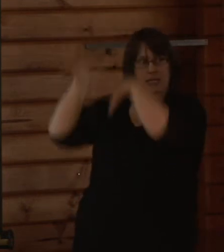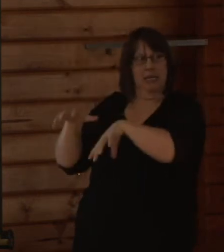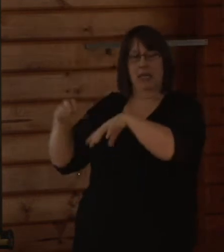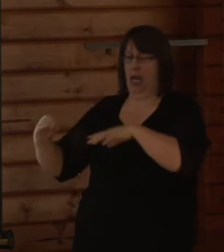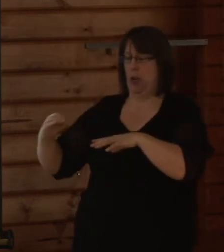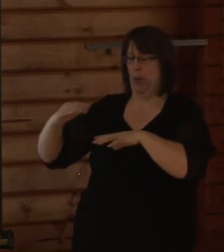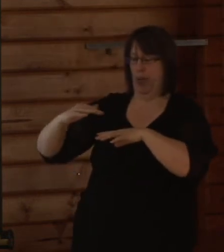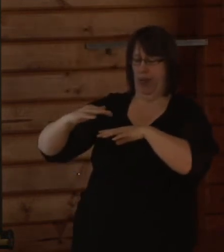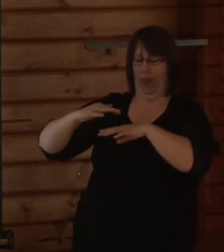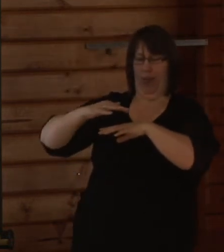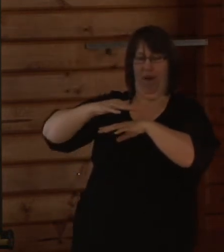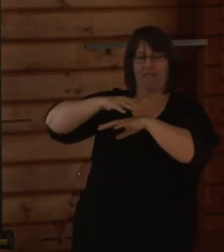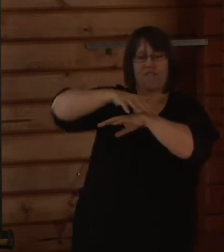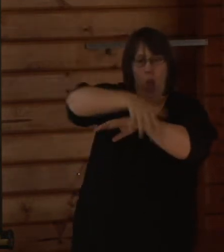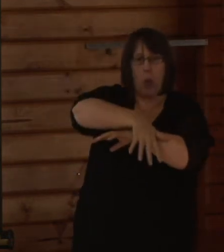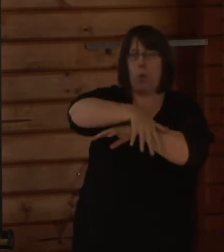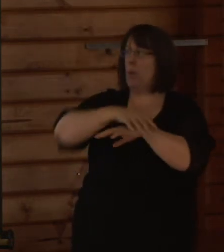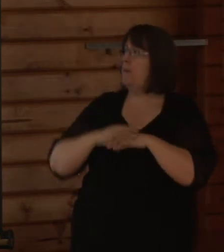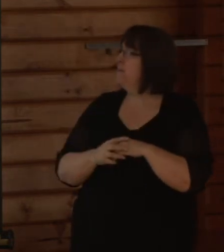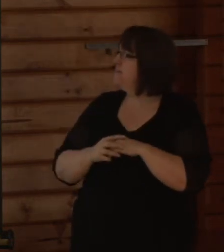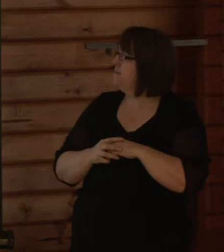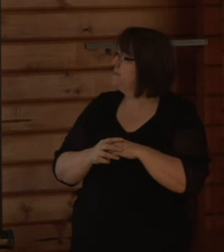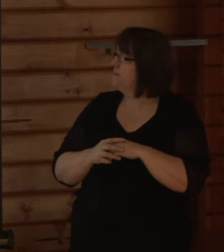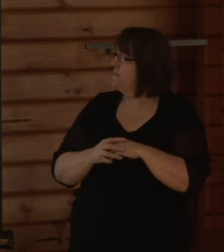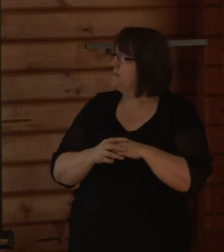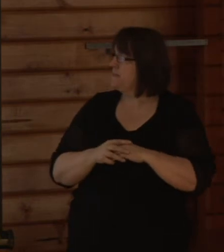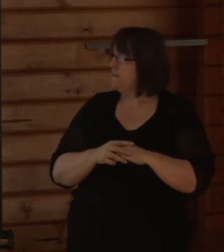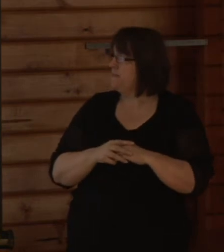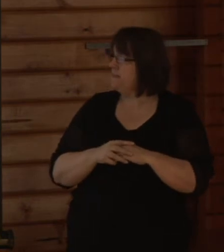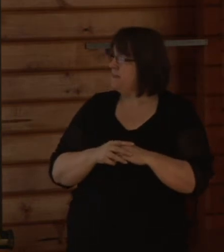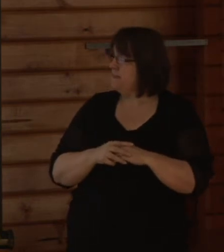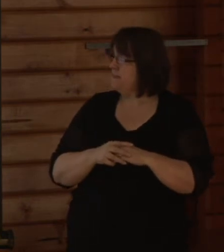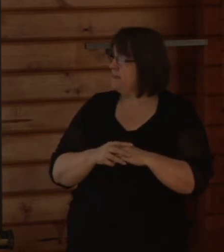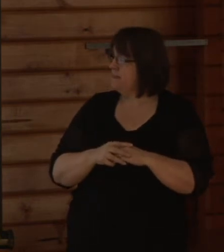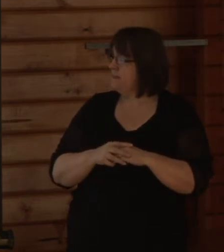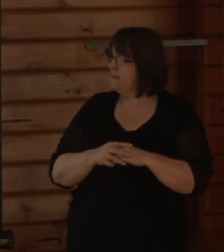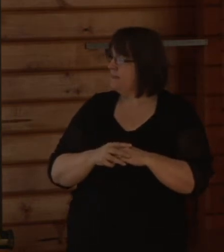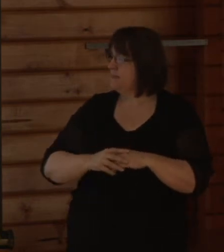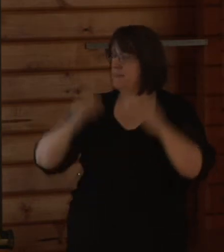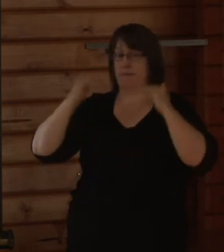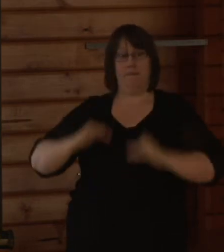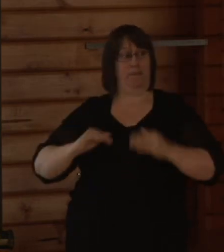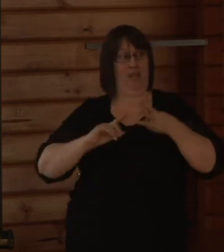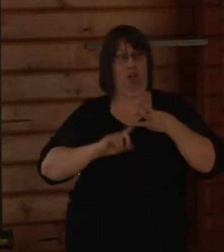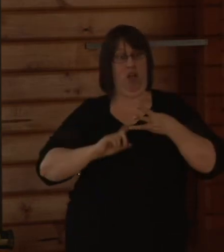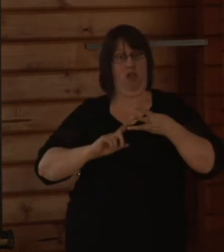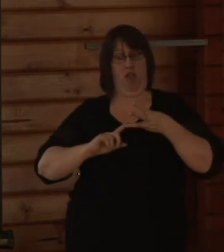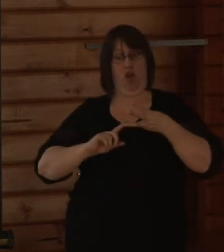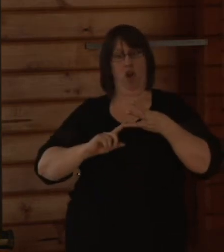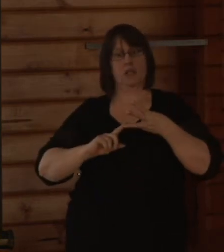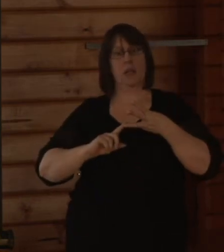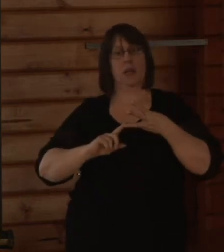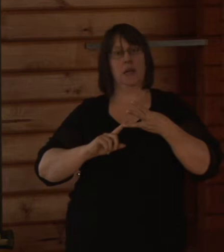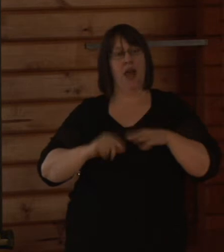flow path and flowing towards the rivers. The third and lowest of the diagram shows